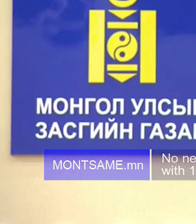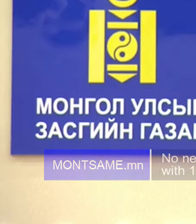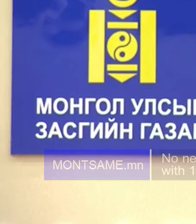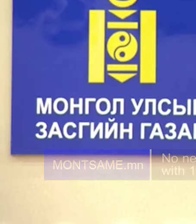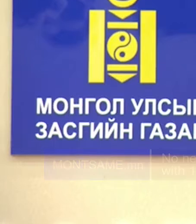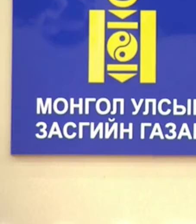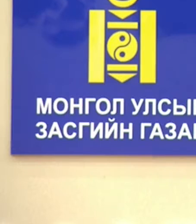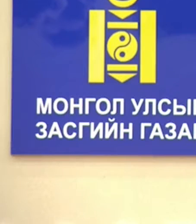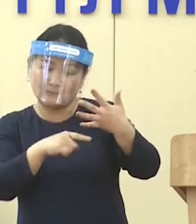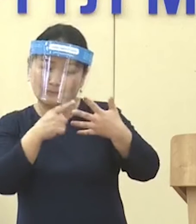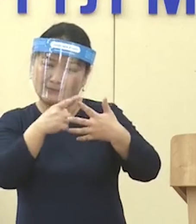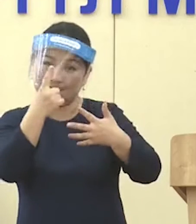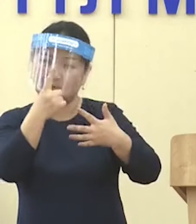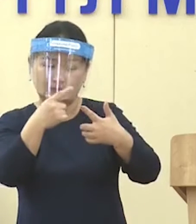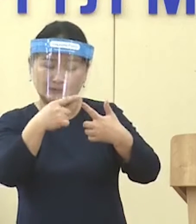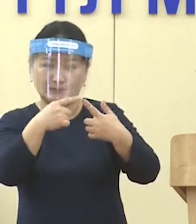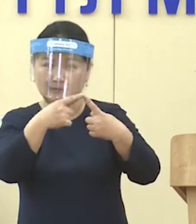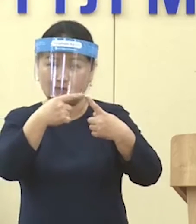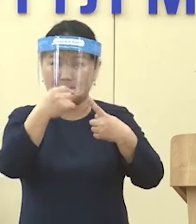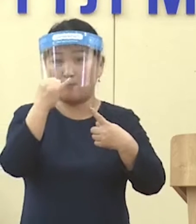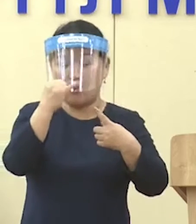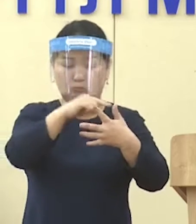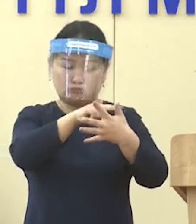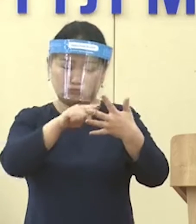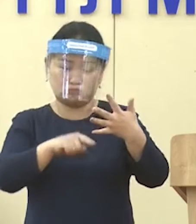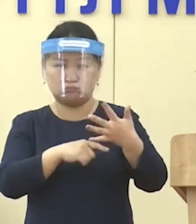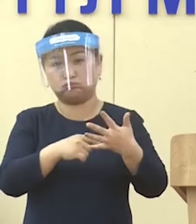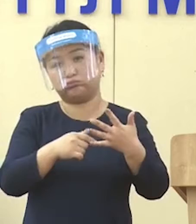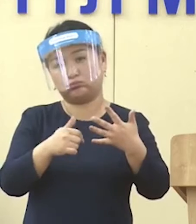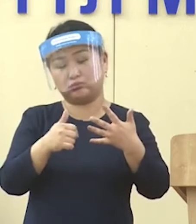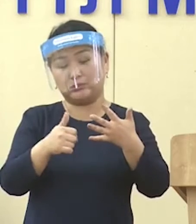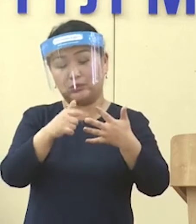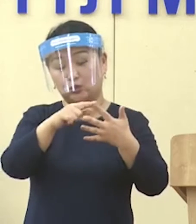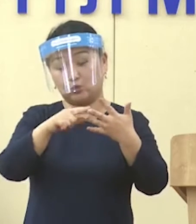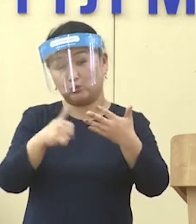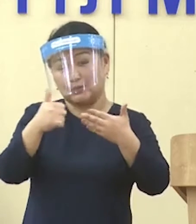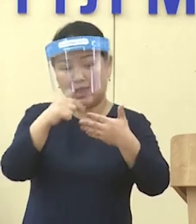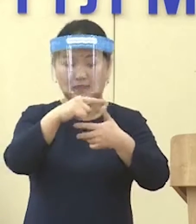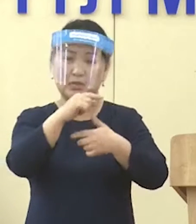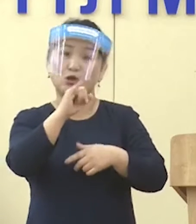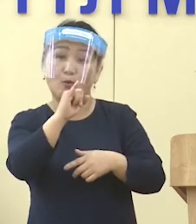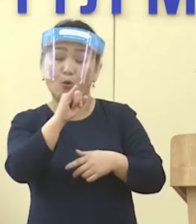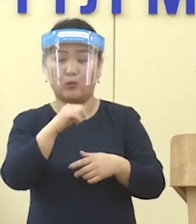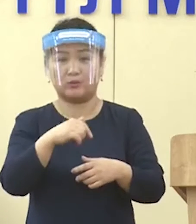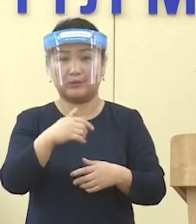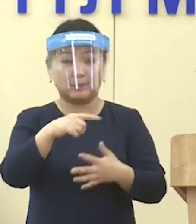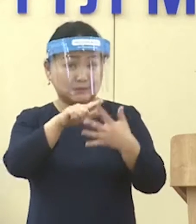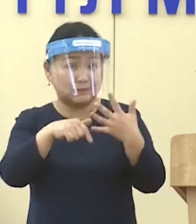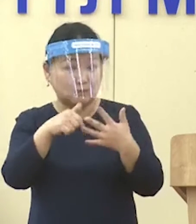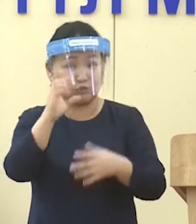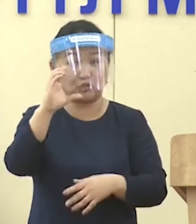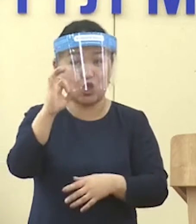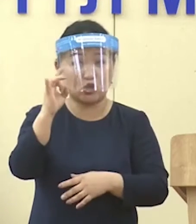for communicable diseases informed that another patient has been recovered from the corona virus making the total number